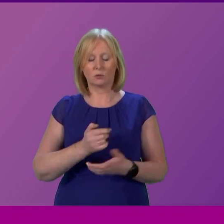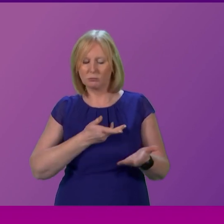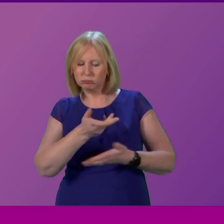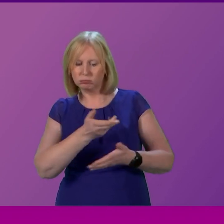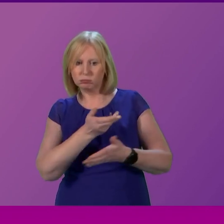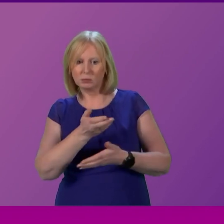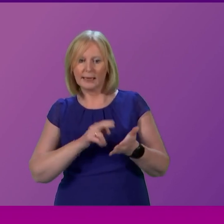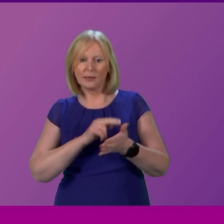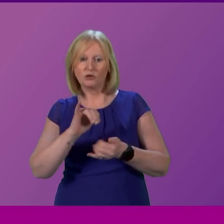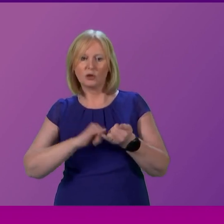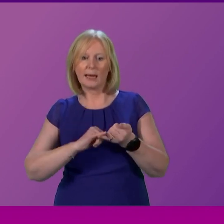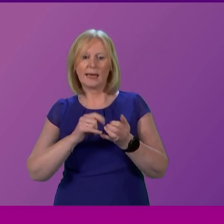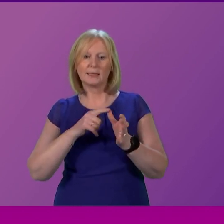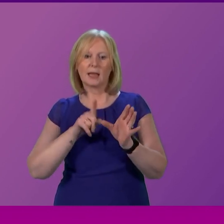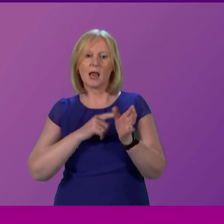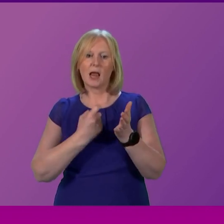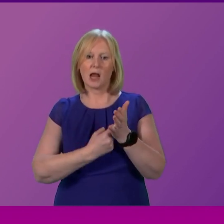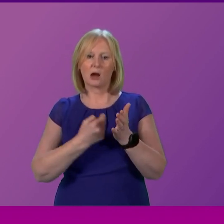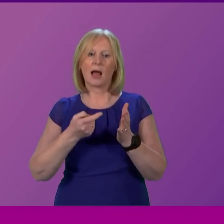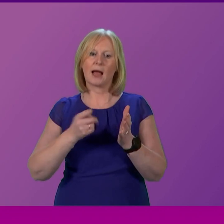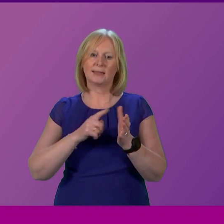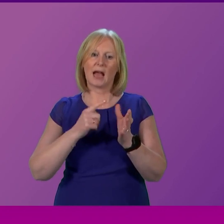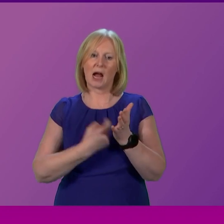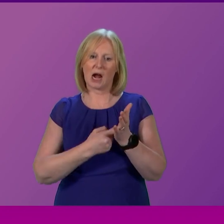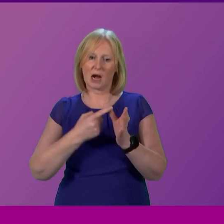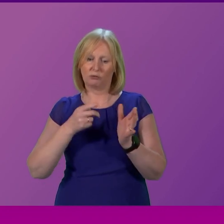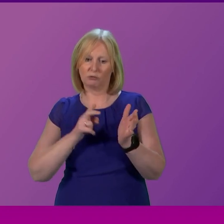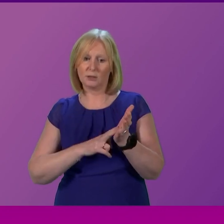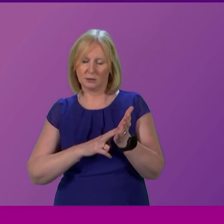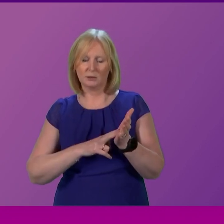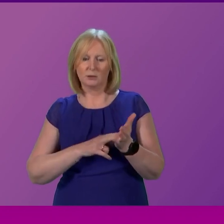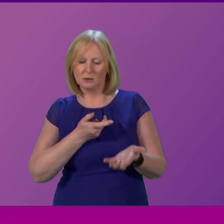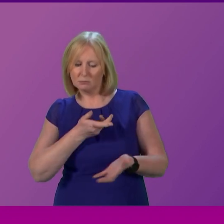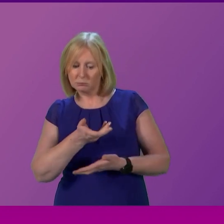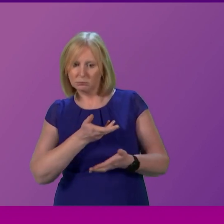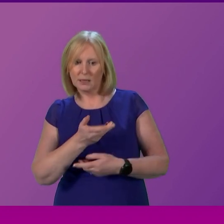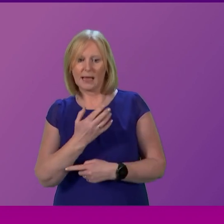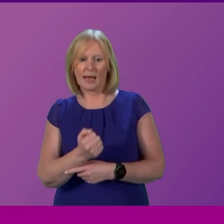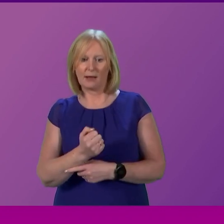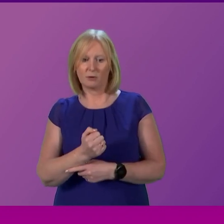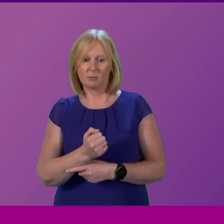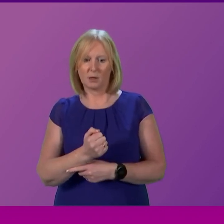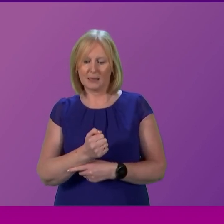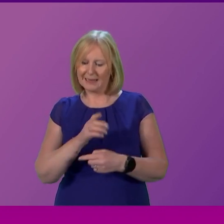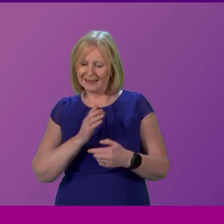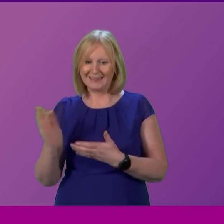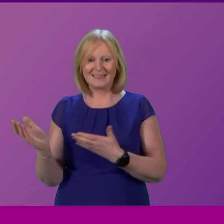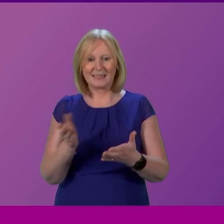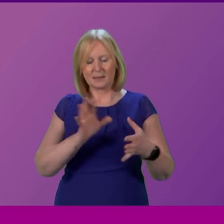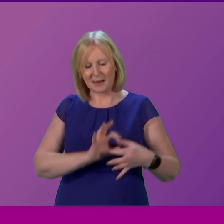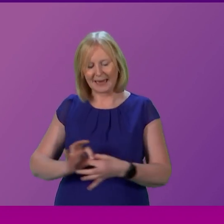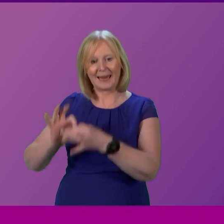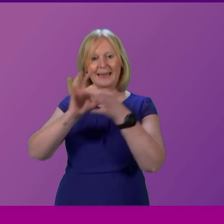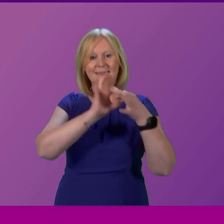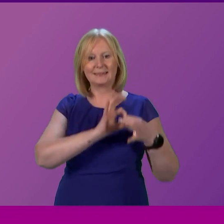in order to try to improve the situation but she knows and I think she's very well aware that the entire system is connected and that's why I said in my